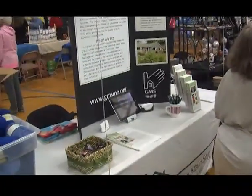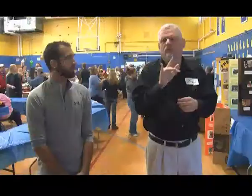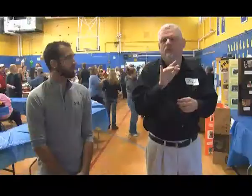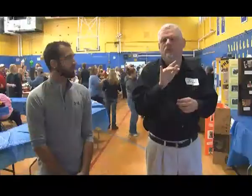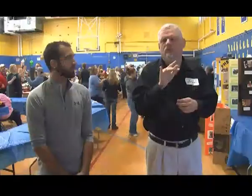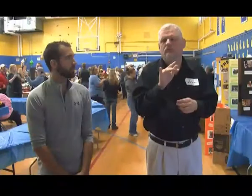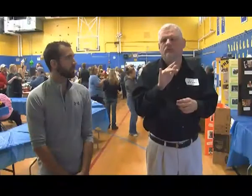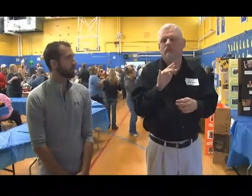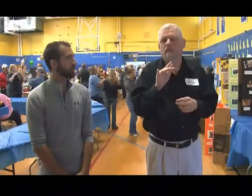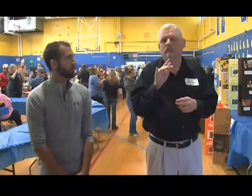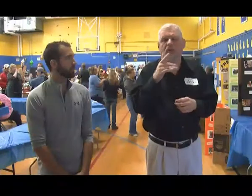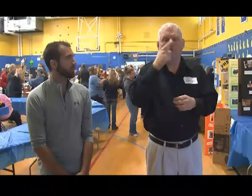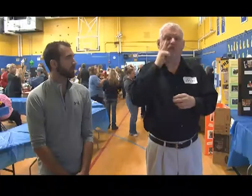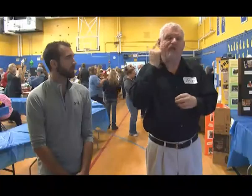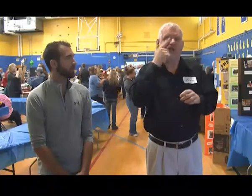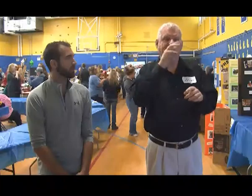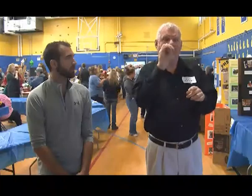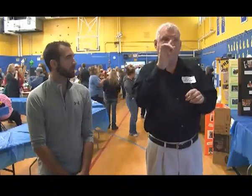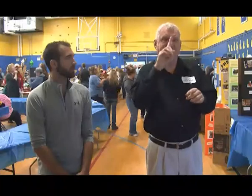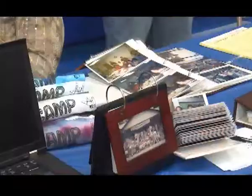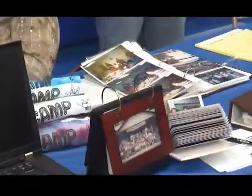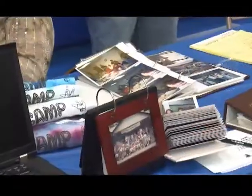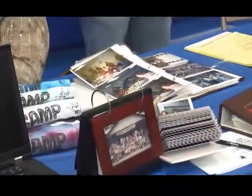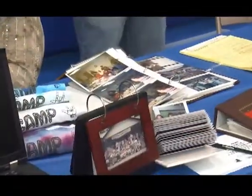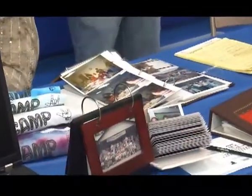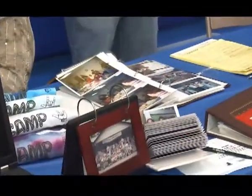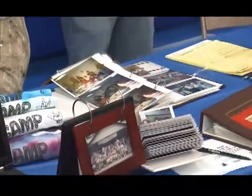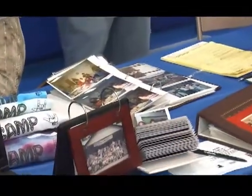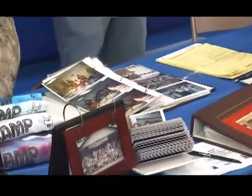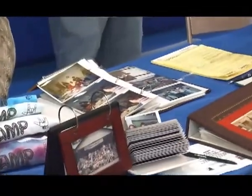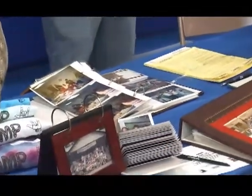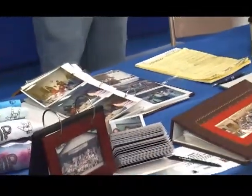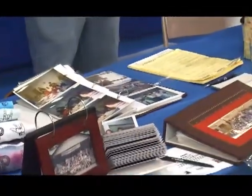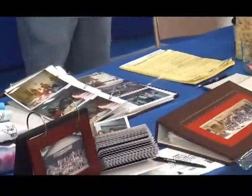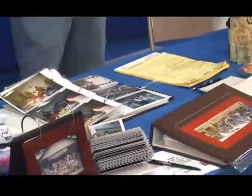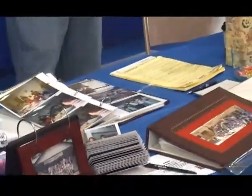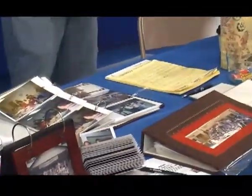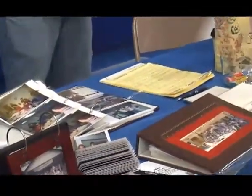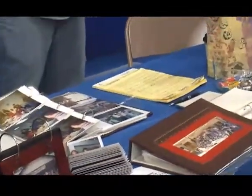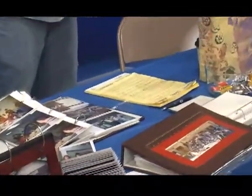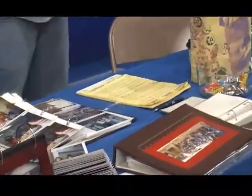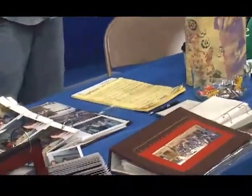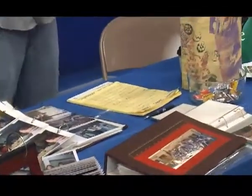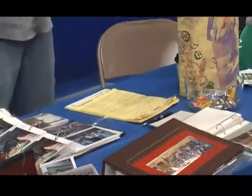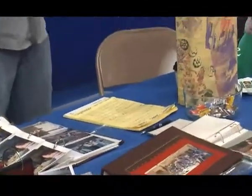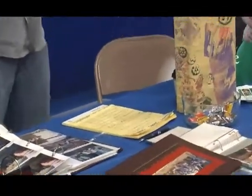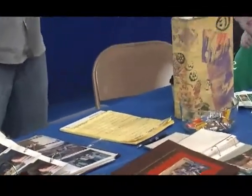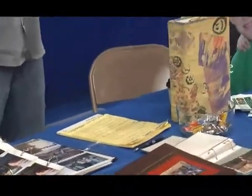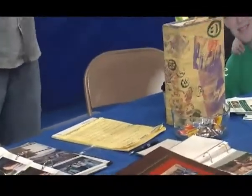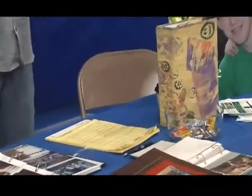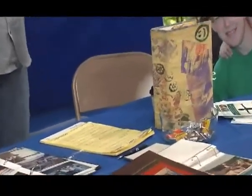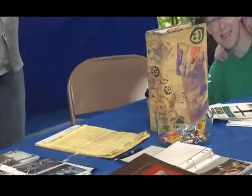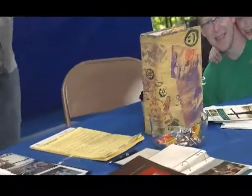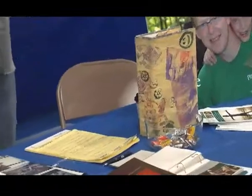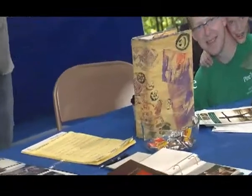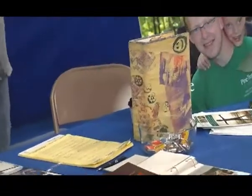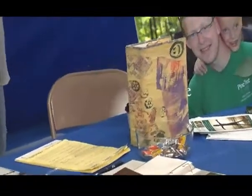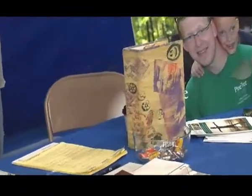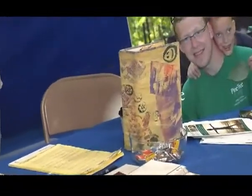to the community in Maine. For vocational rehabilitation in the past, they did not have